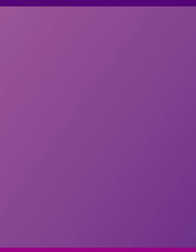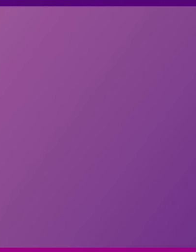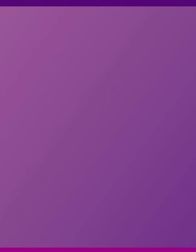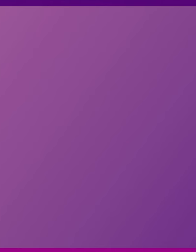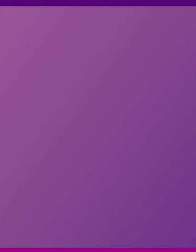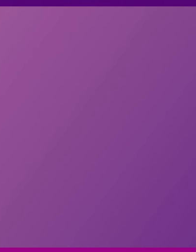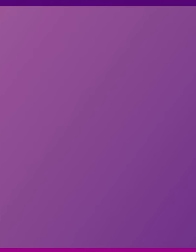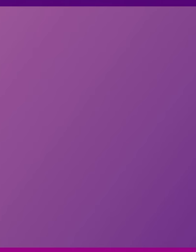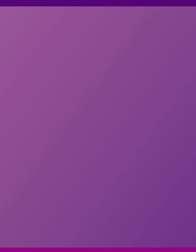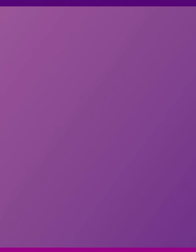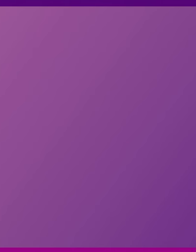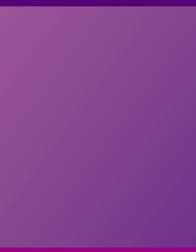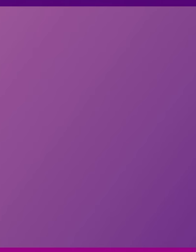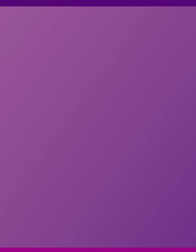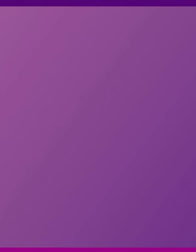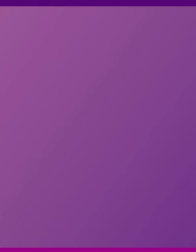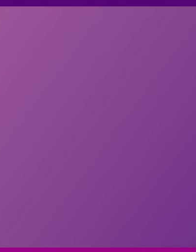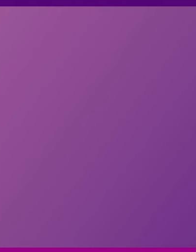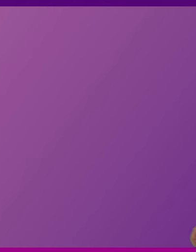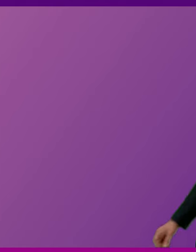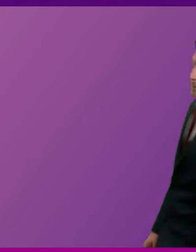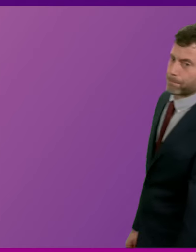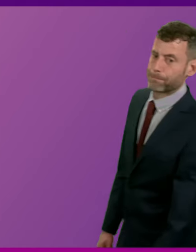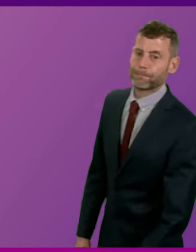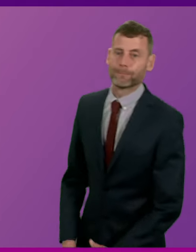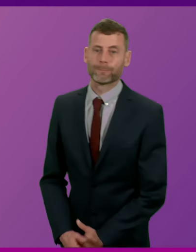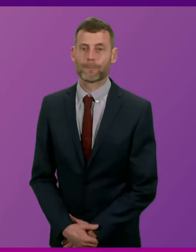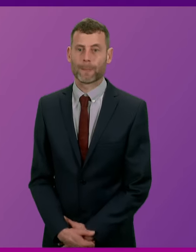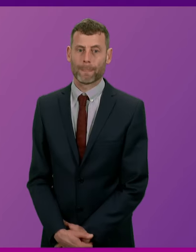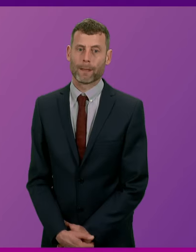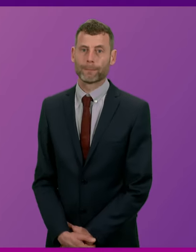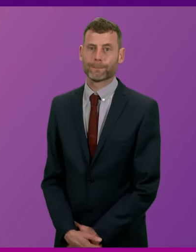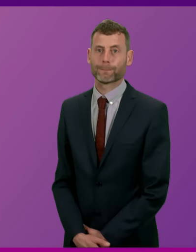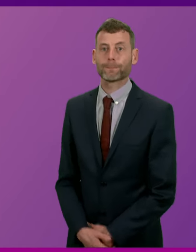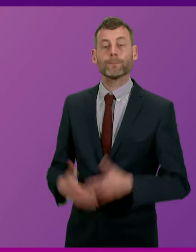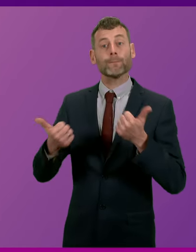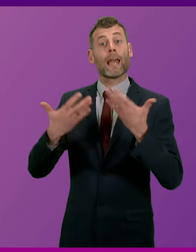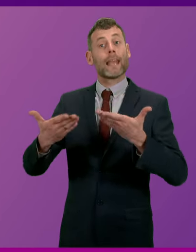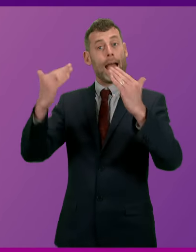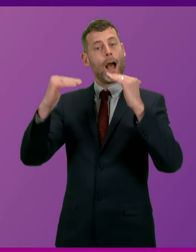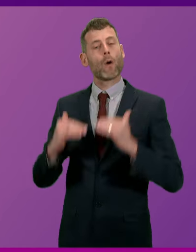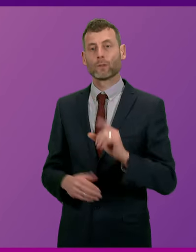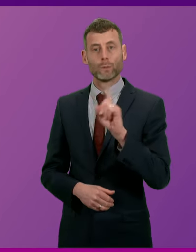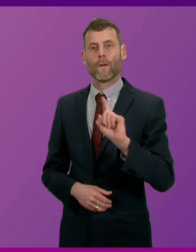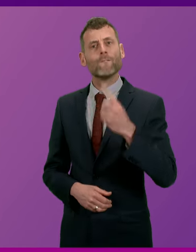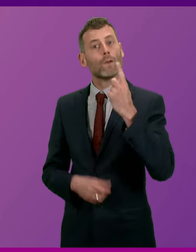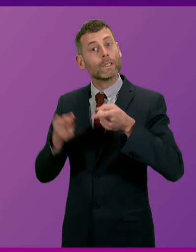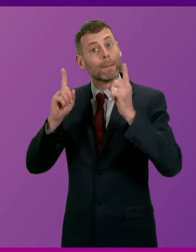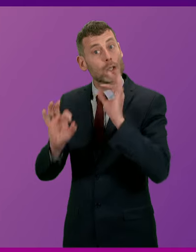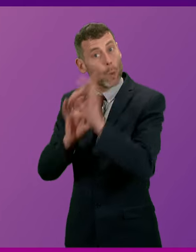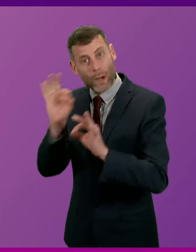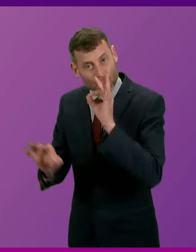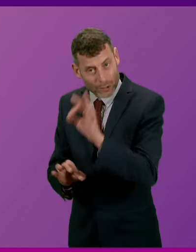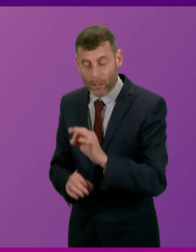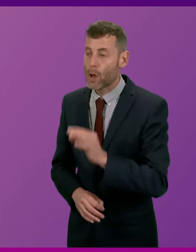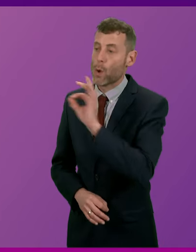Thank you. That brings general questions to an end and our next item of business is First Minister's questions